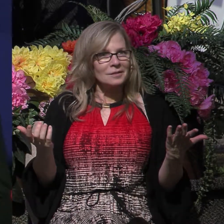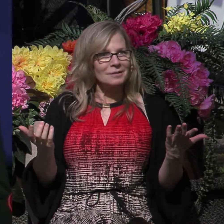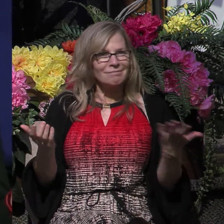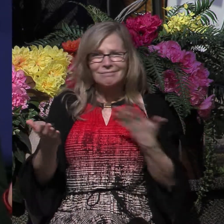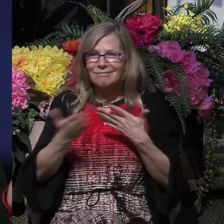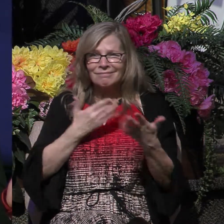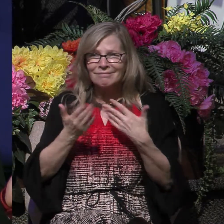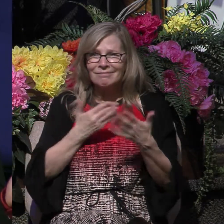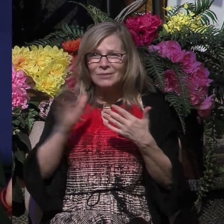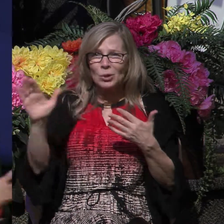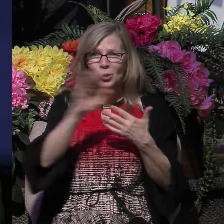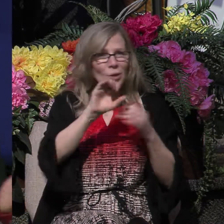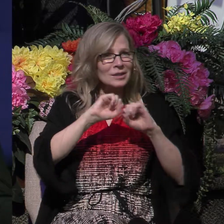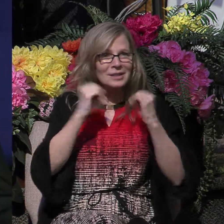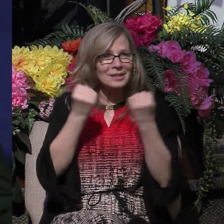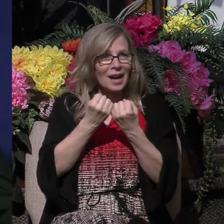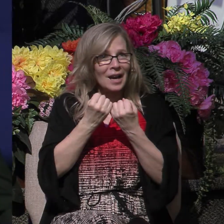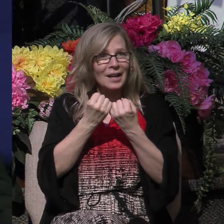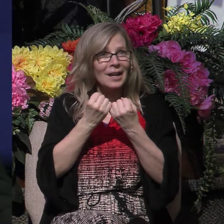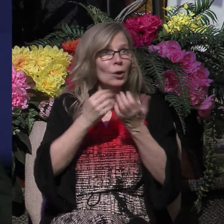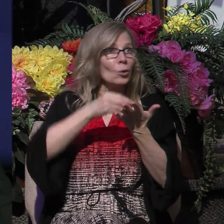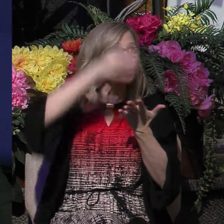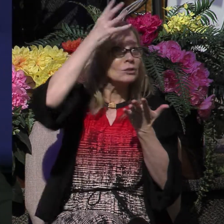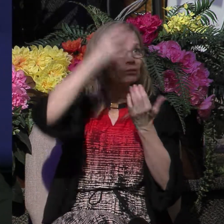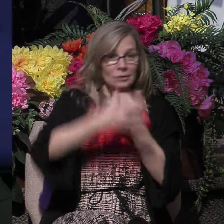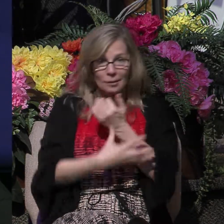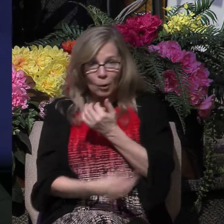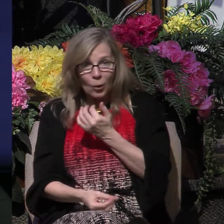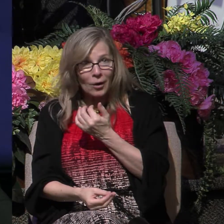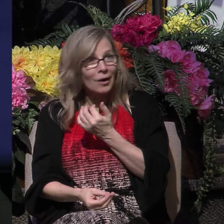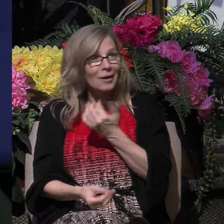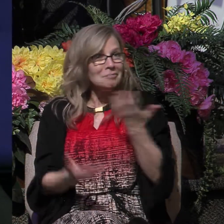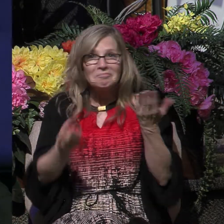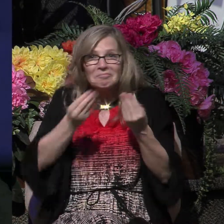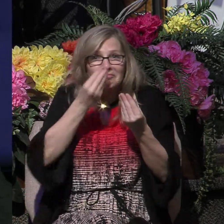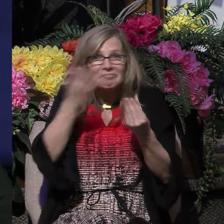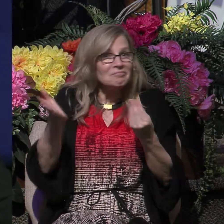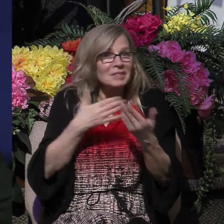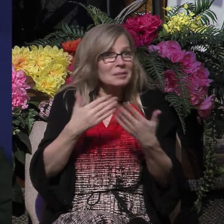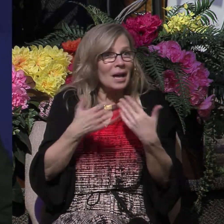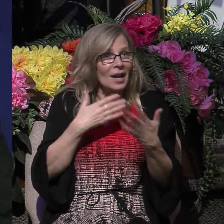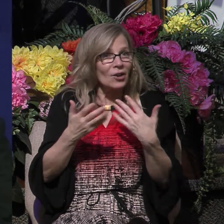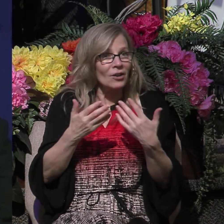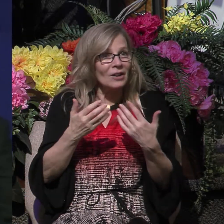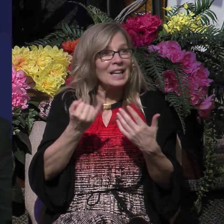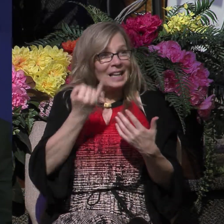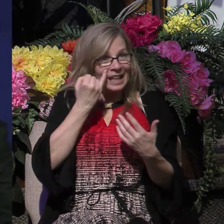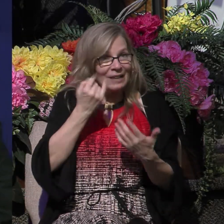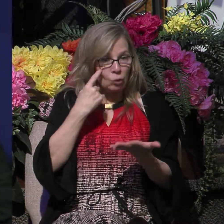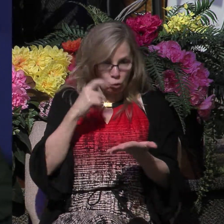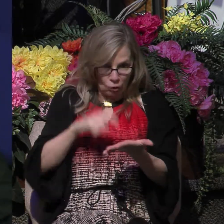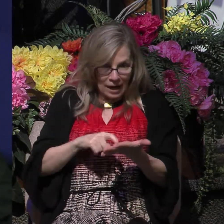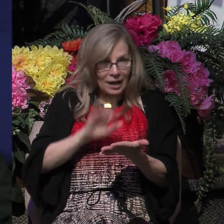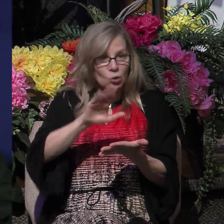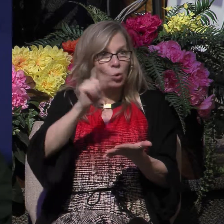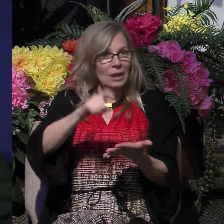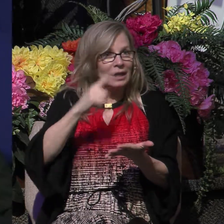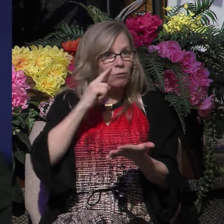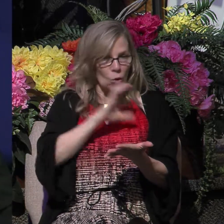nothing. You just need to see their need for Christ. And then they come to him. So do you see your need for Christ? Have you seen your need for Christ? The